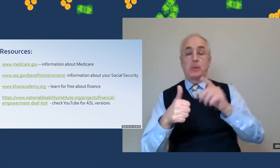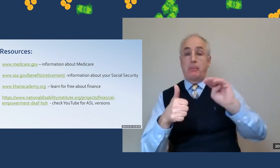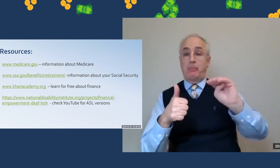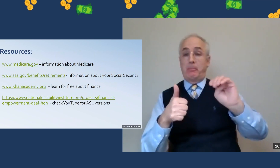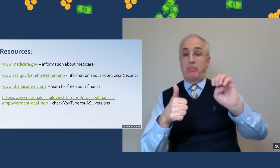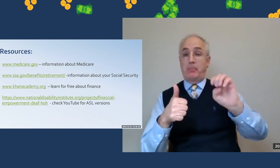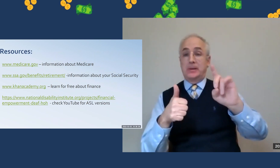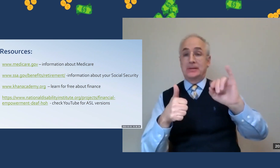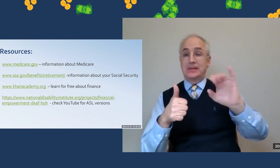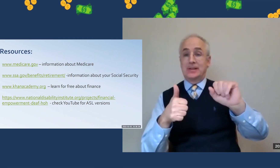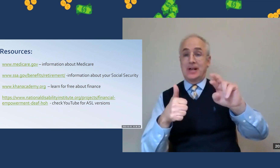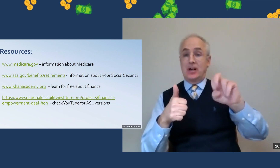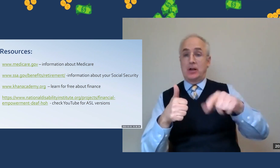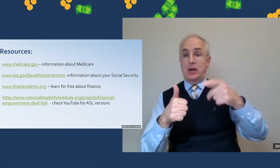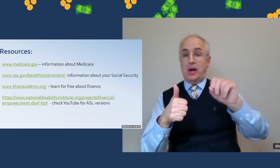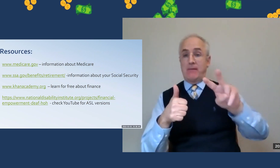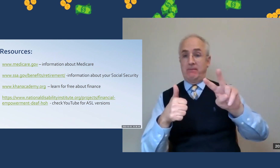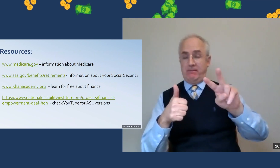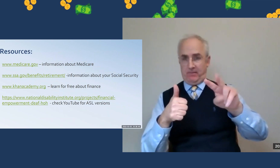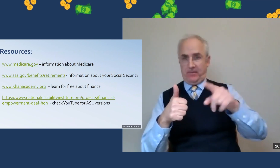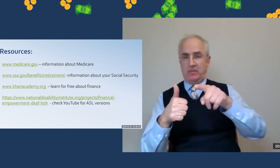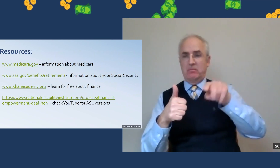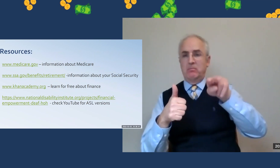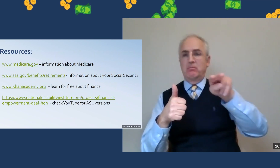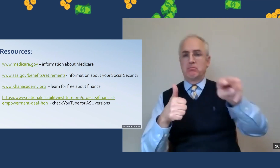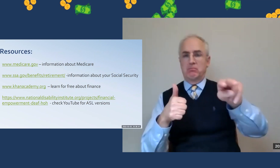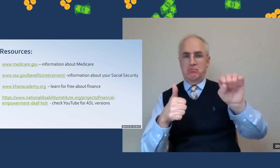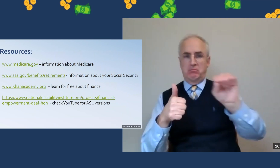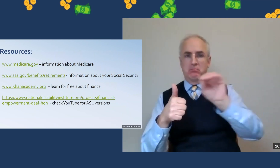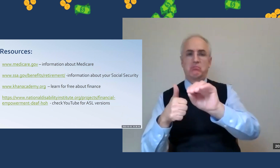out. The first one is Medicare.gov.